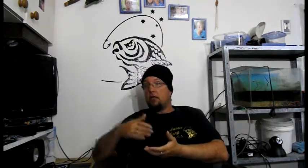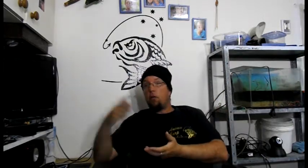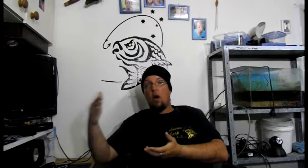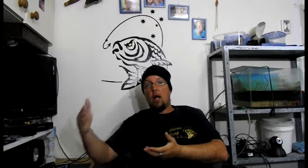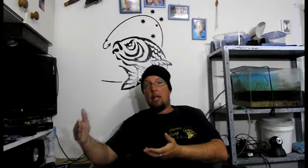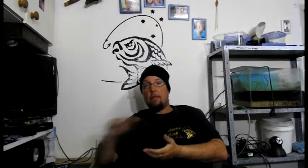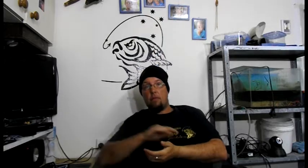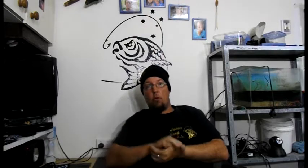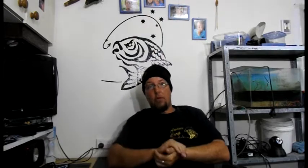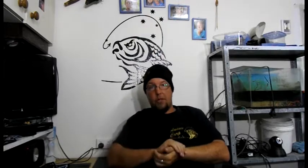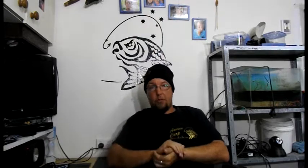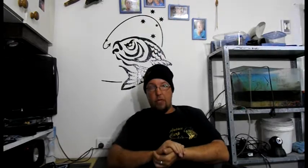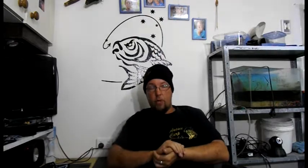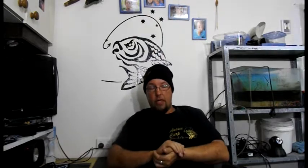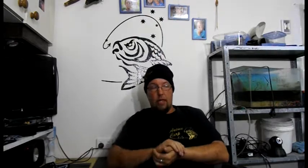So why can't there be more industry doing that?